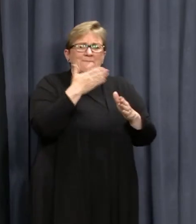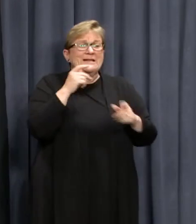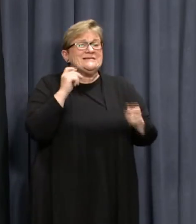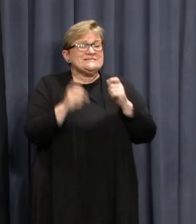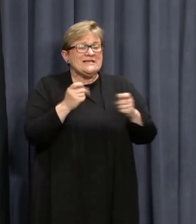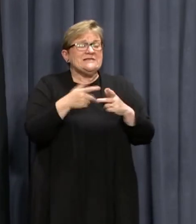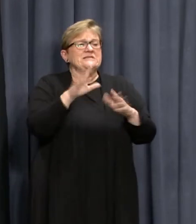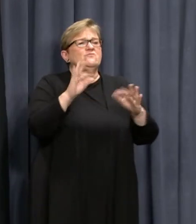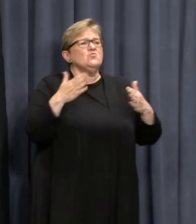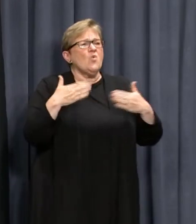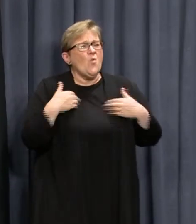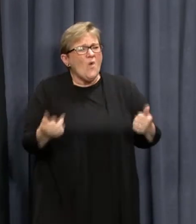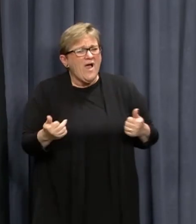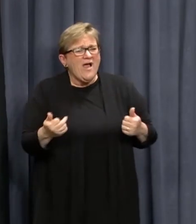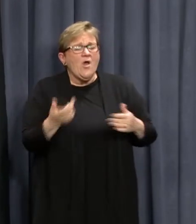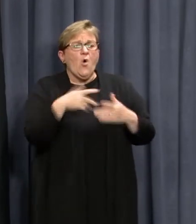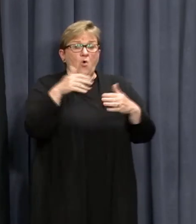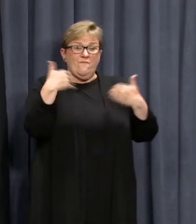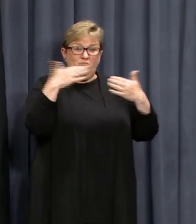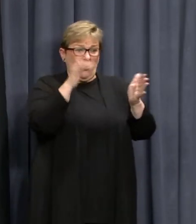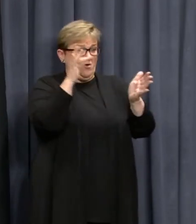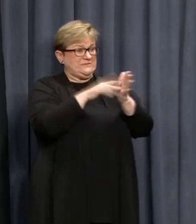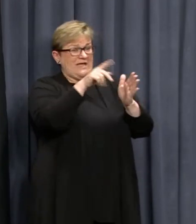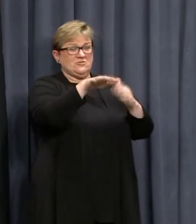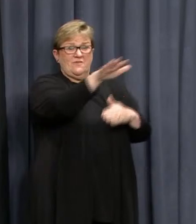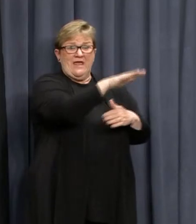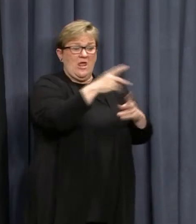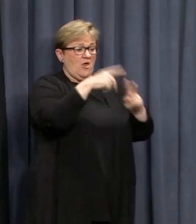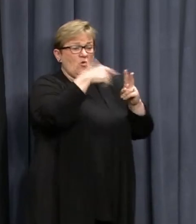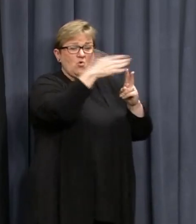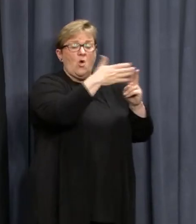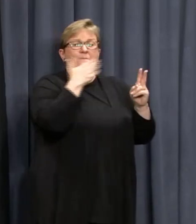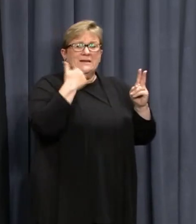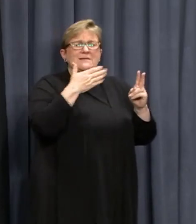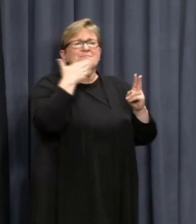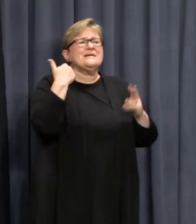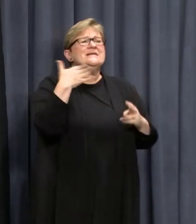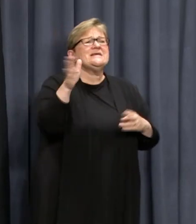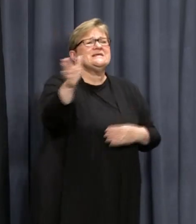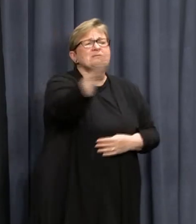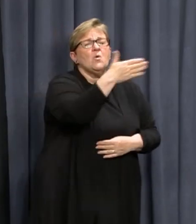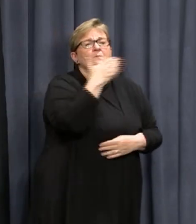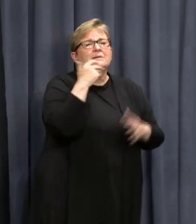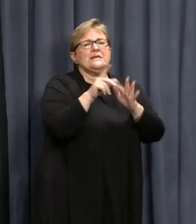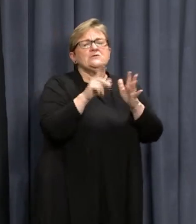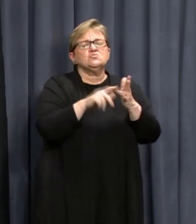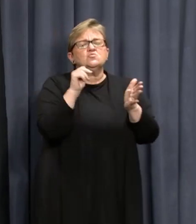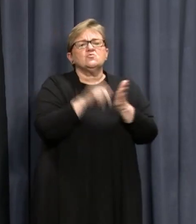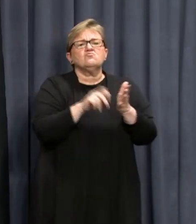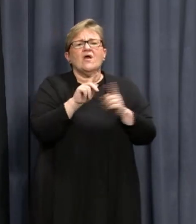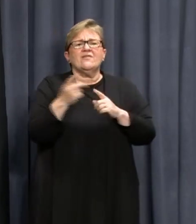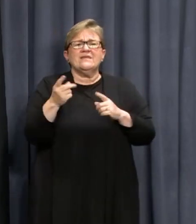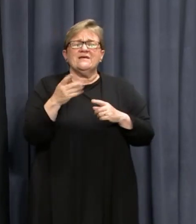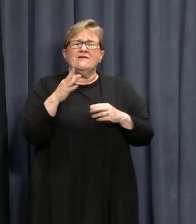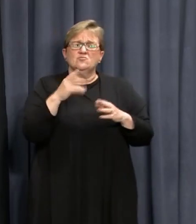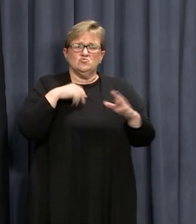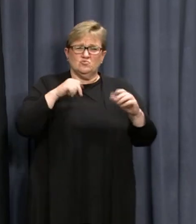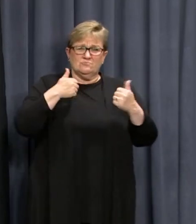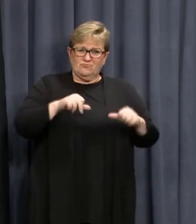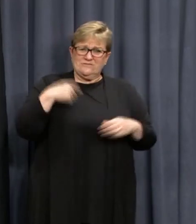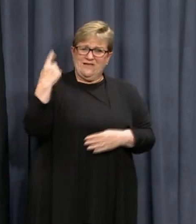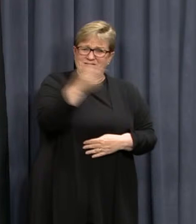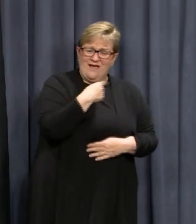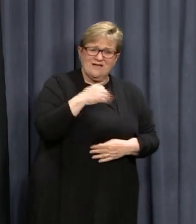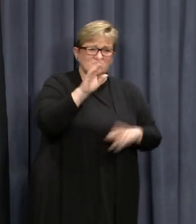tested if unwell or if you have been to an exposure site. Please, I am urging everyone to do the right thing. This is about protecting